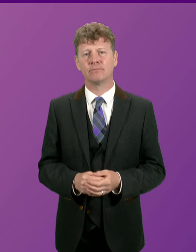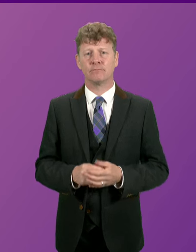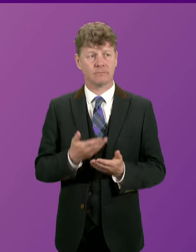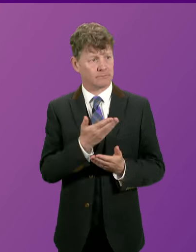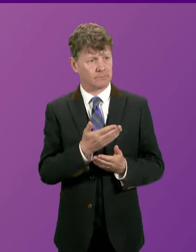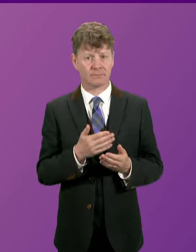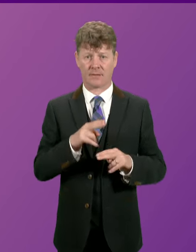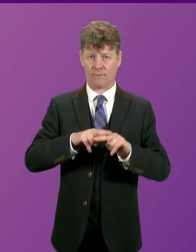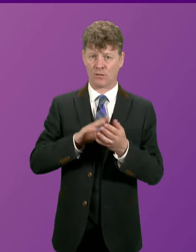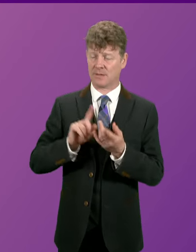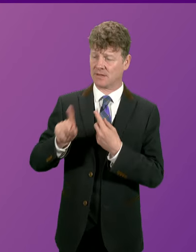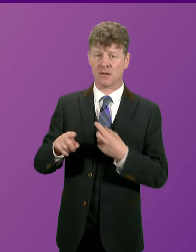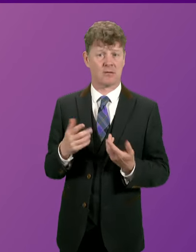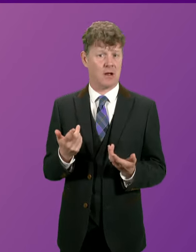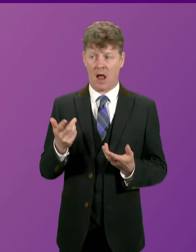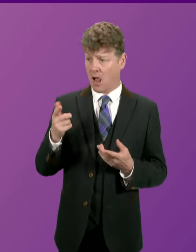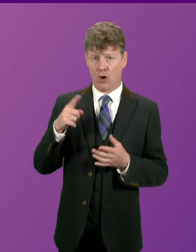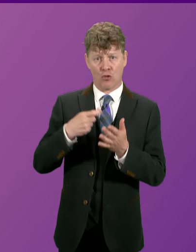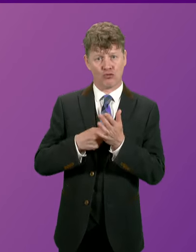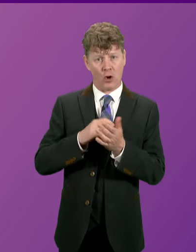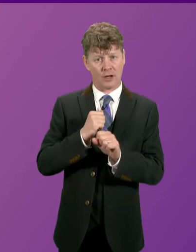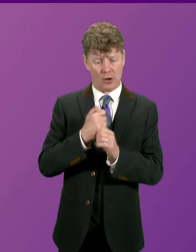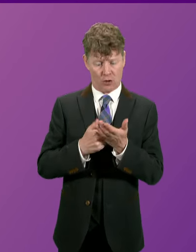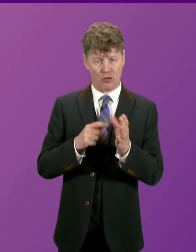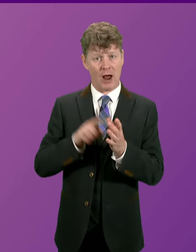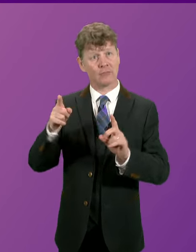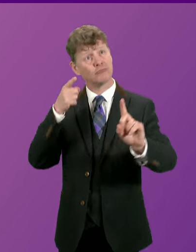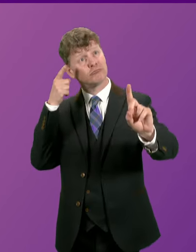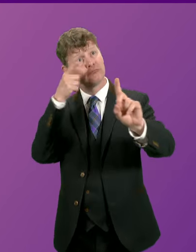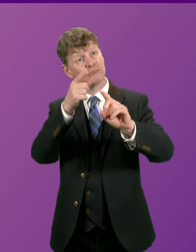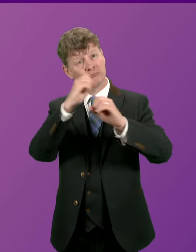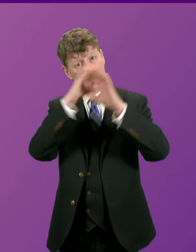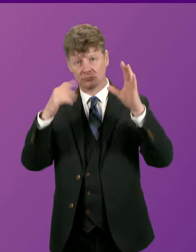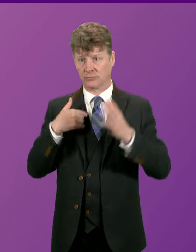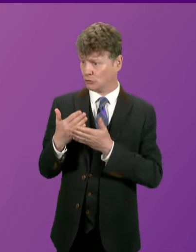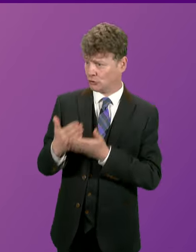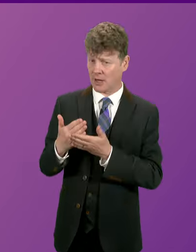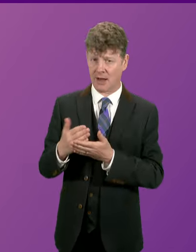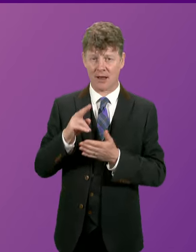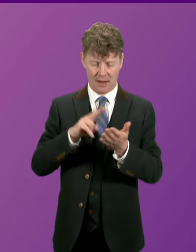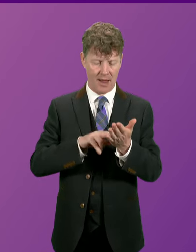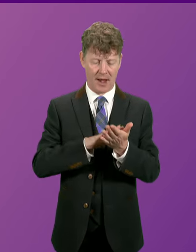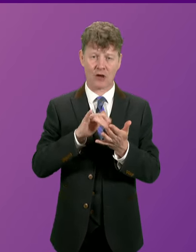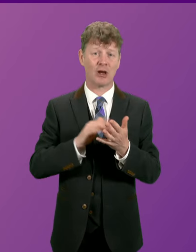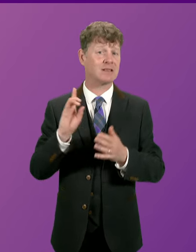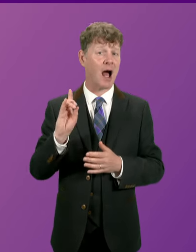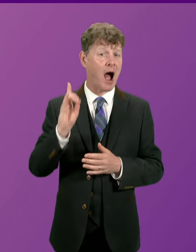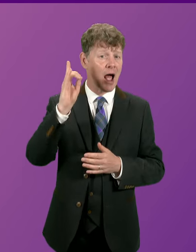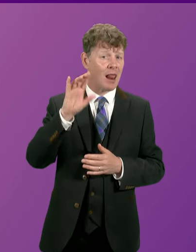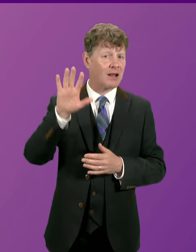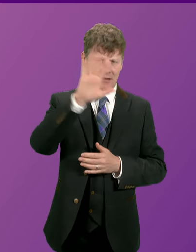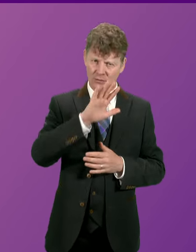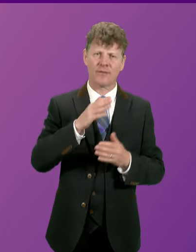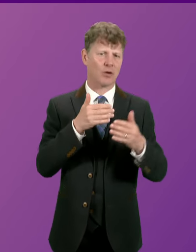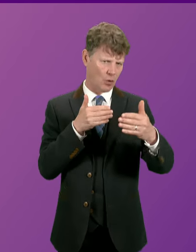I share the aspirations that Rhoda Grant has put to Parliament today. NHS Highland have a close working